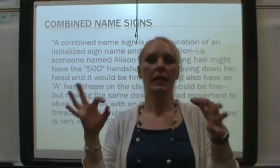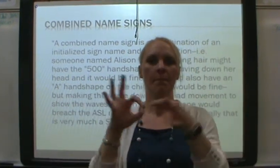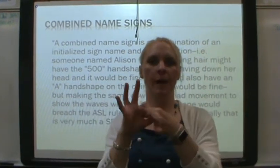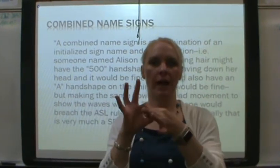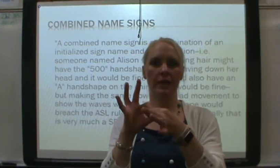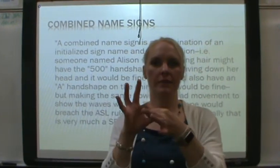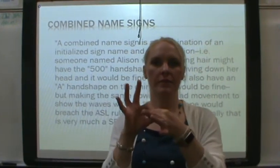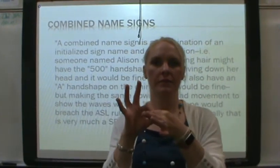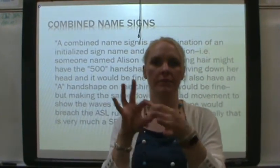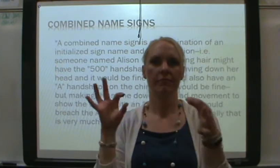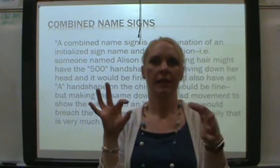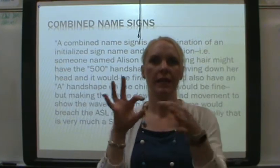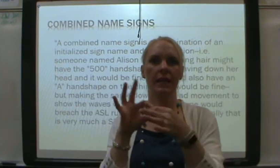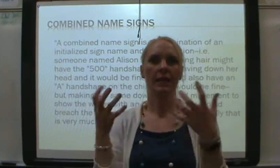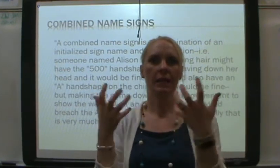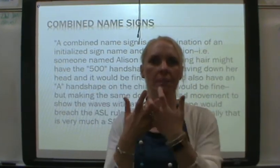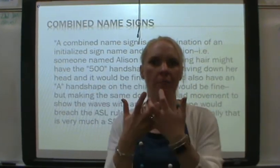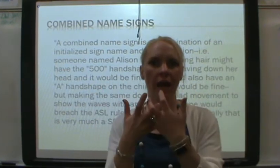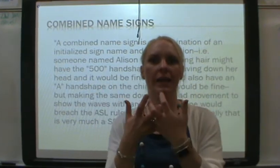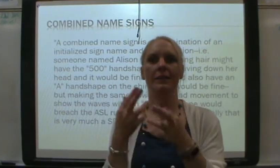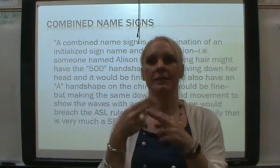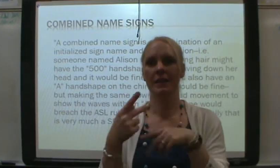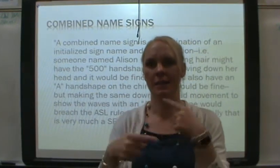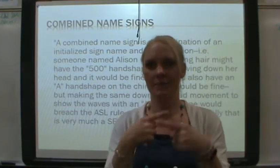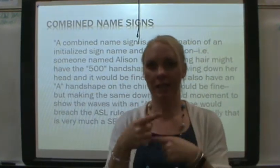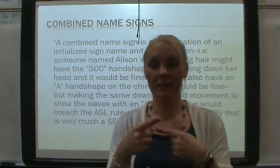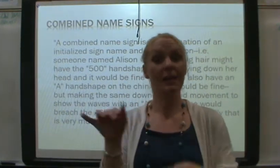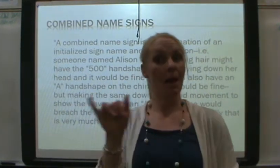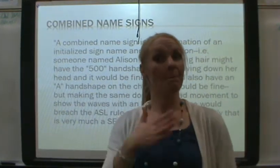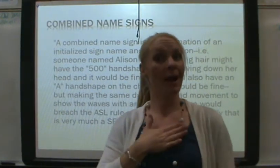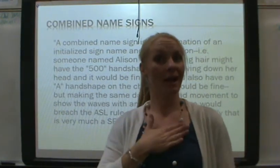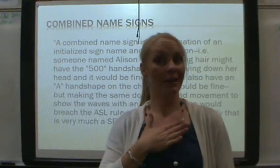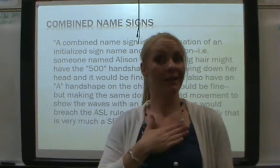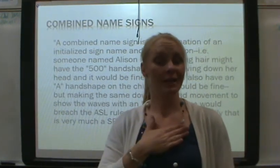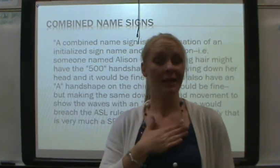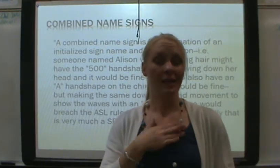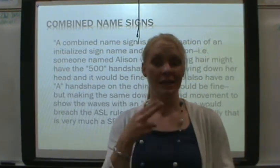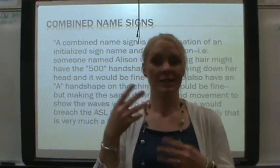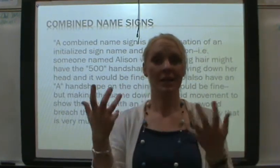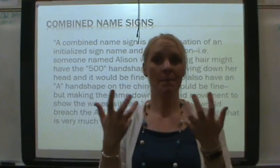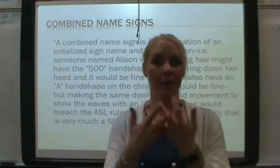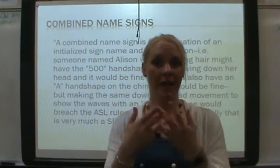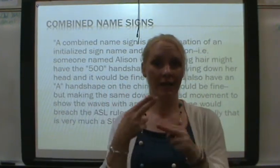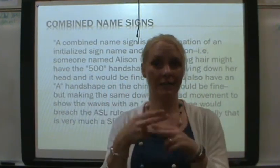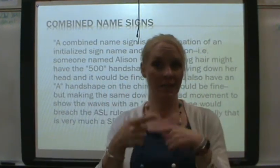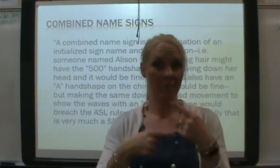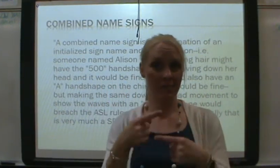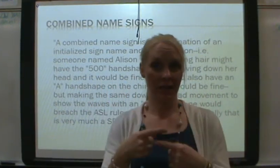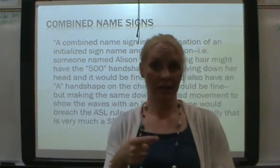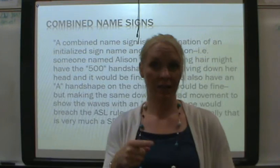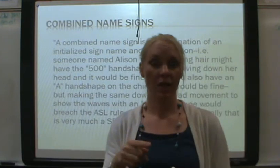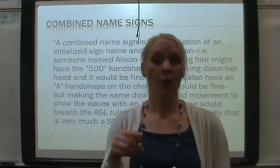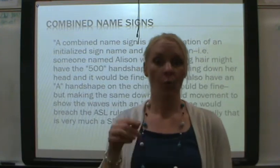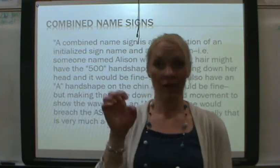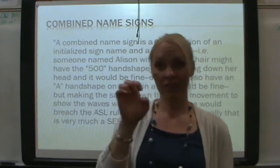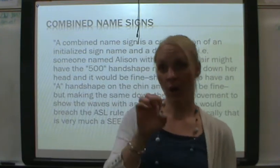Combined. Combined. Combined name sign. Mine is a combined name sign. With the